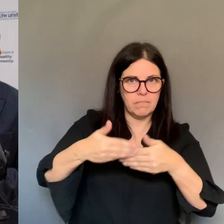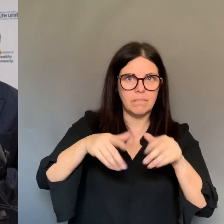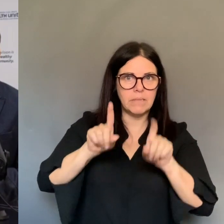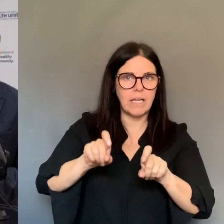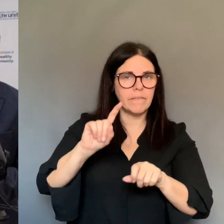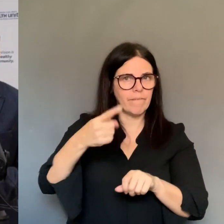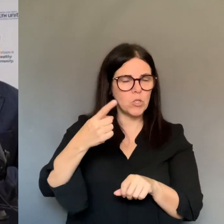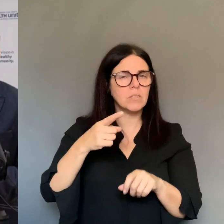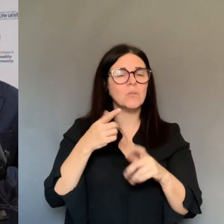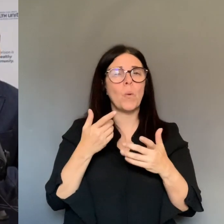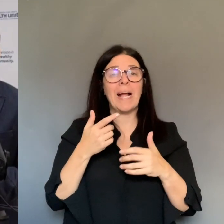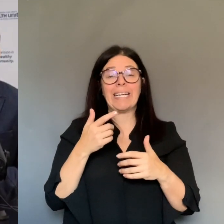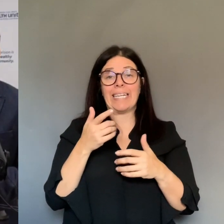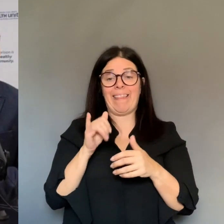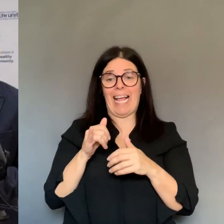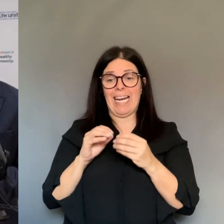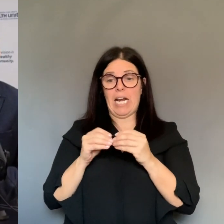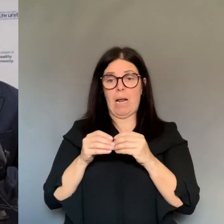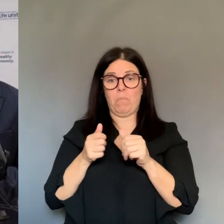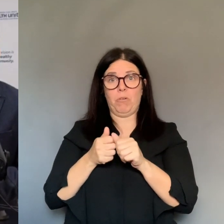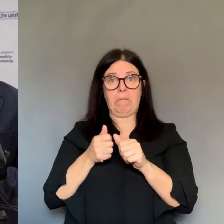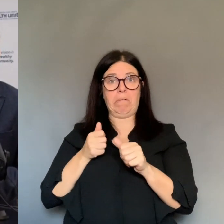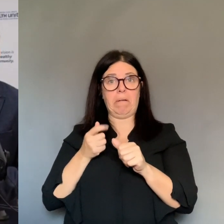Any questions from the Windsor Star?